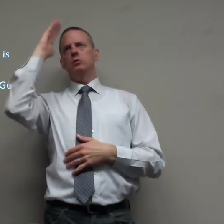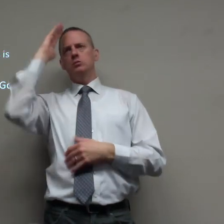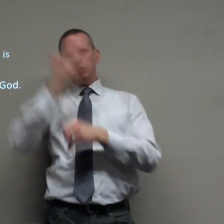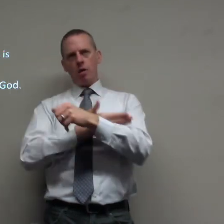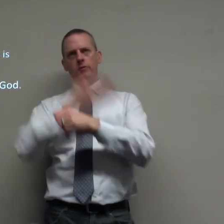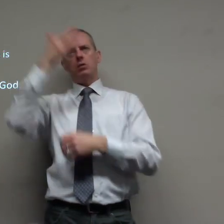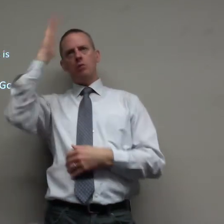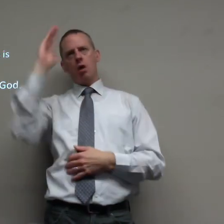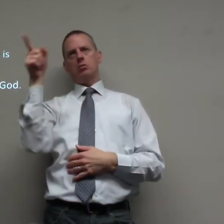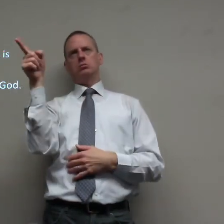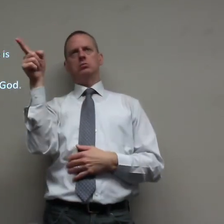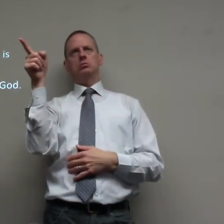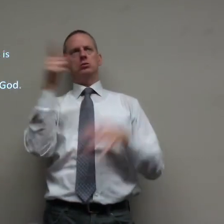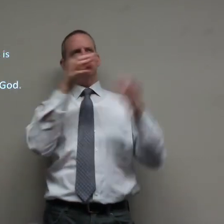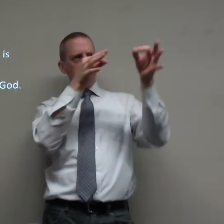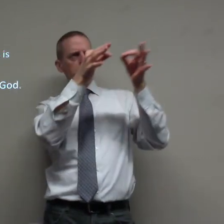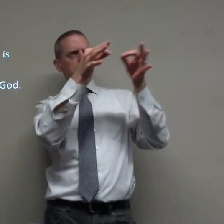Jesus that he is the son of God